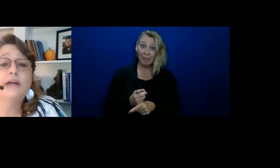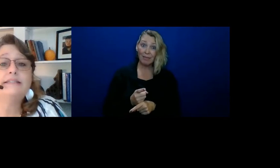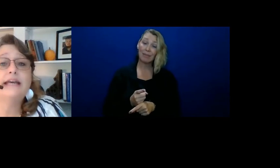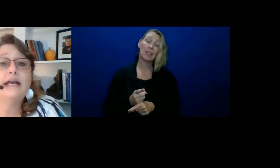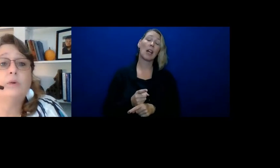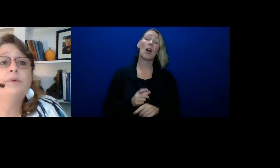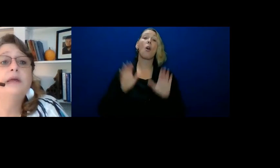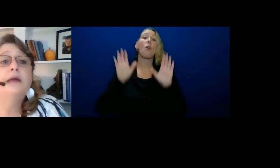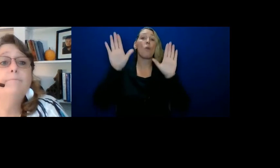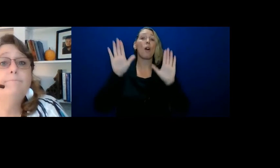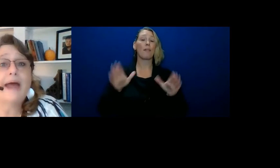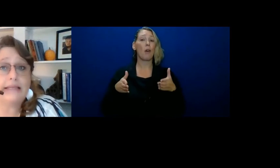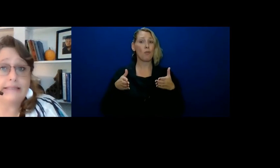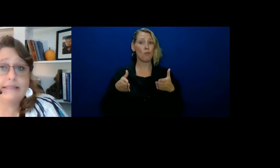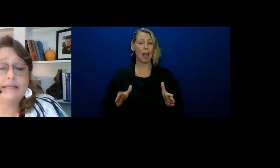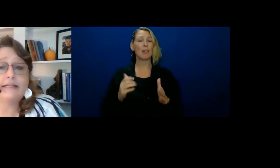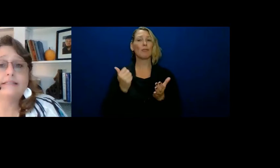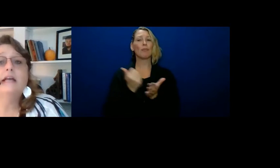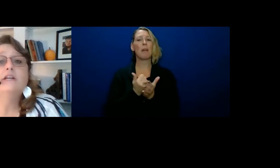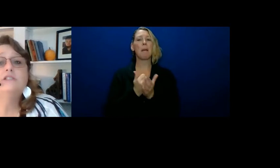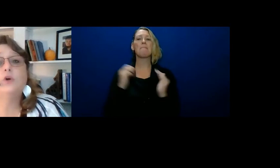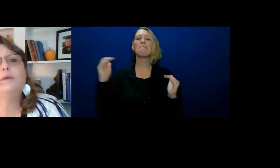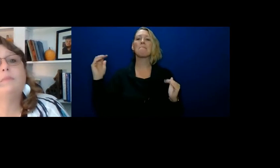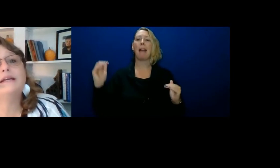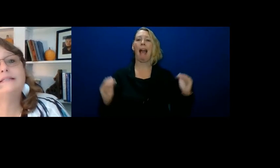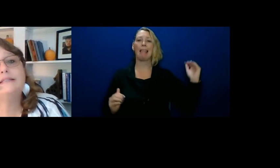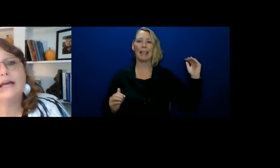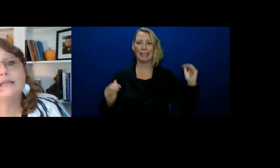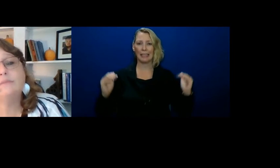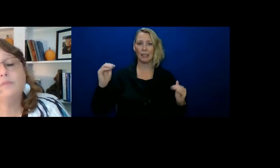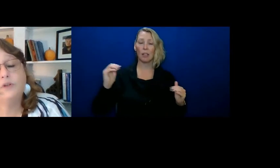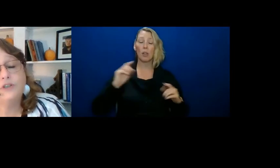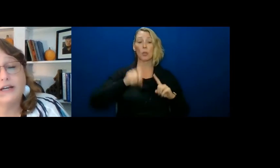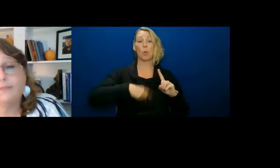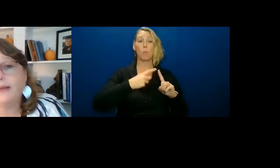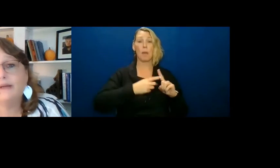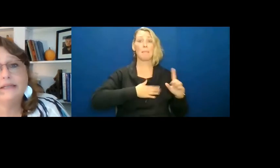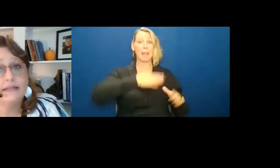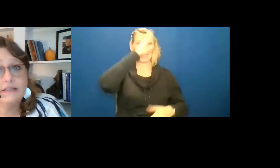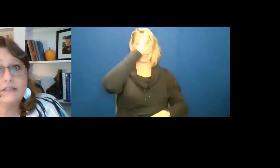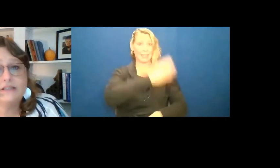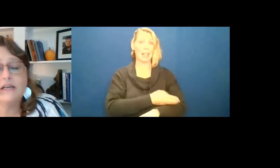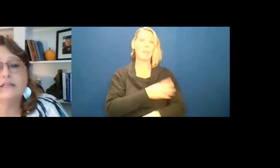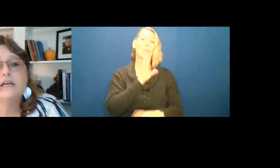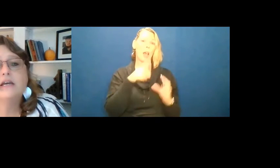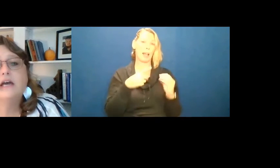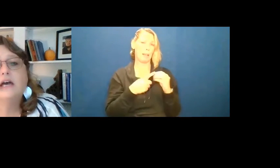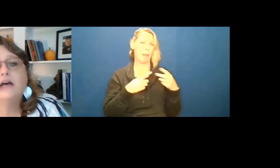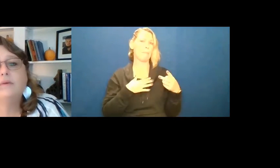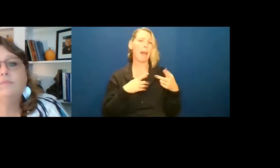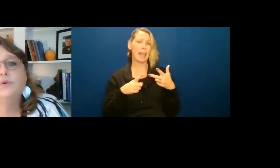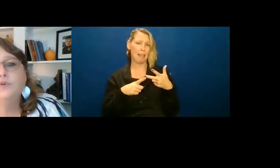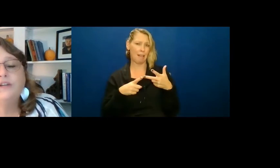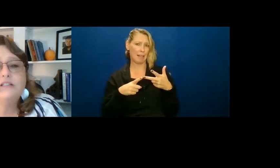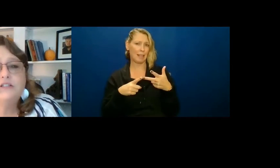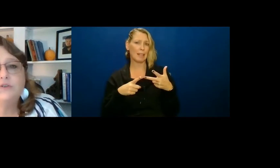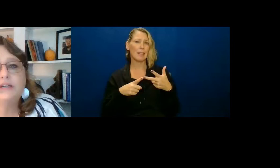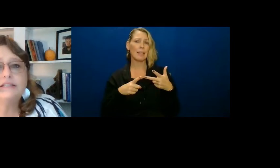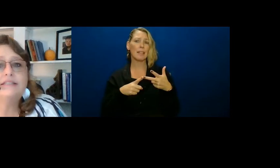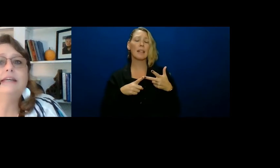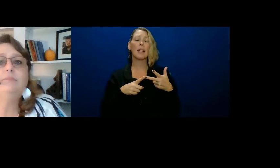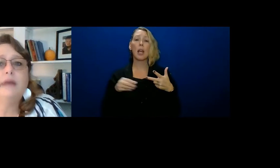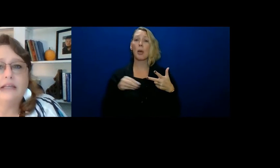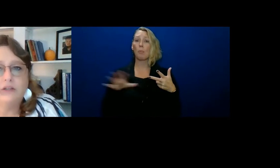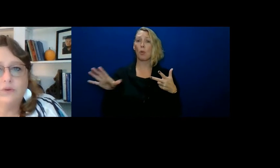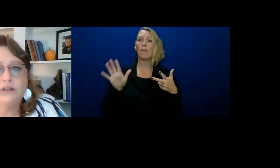excellent way to help balance things. So when my son, we'll talk about my youngest son, moved into